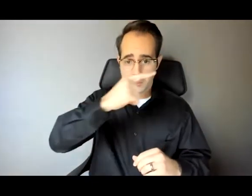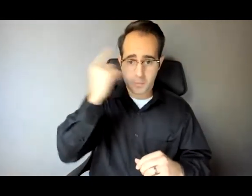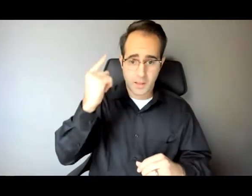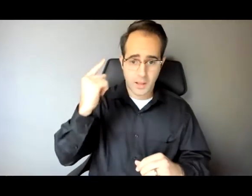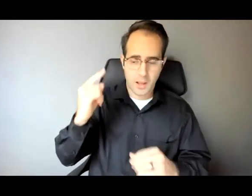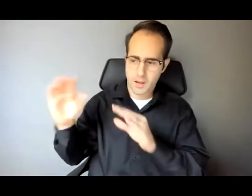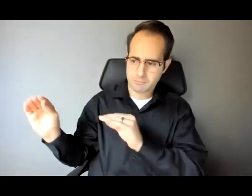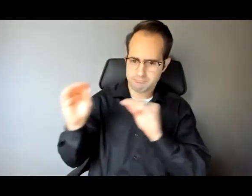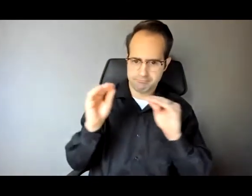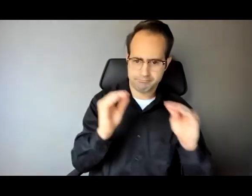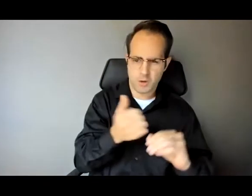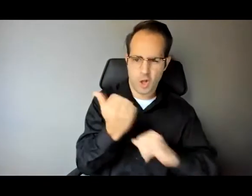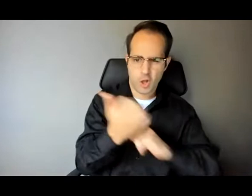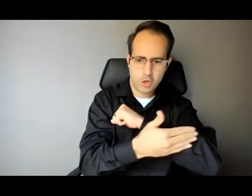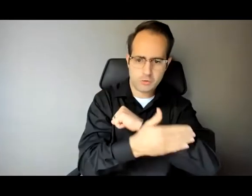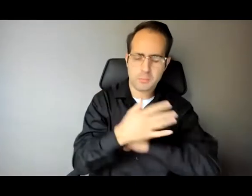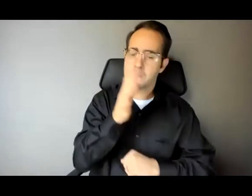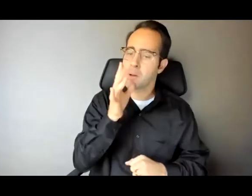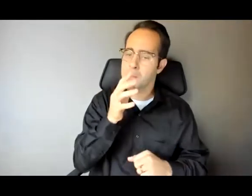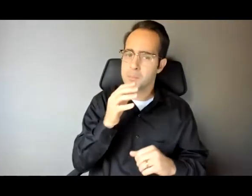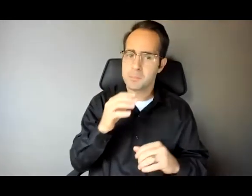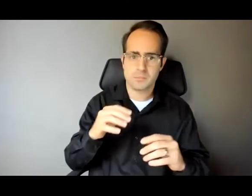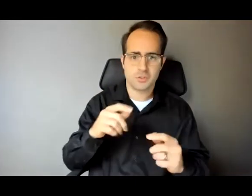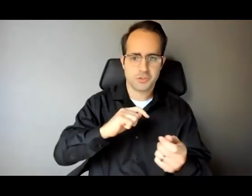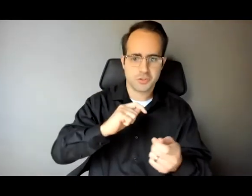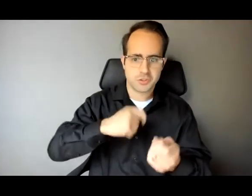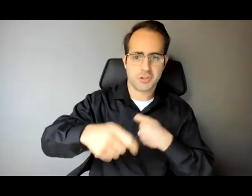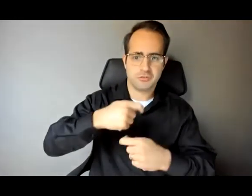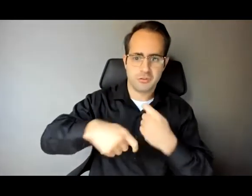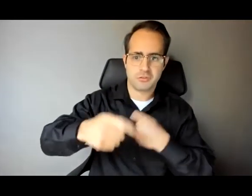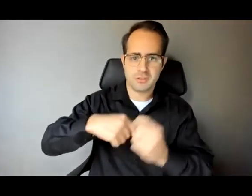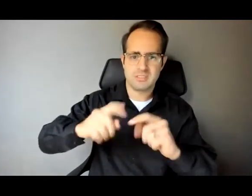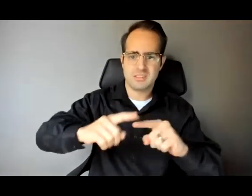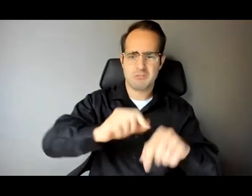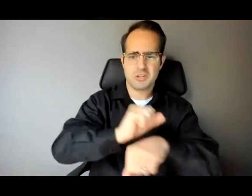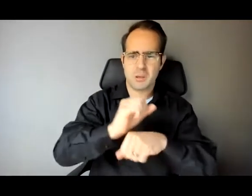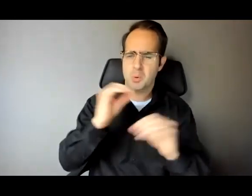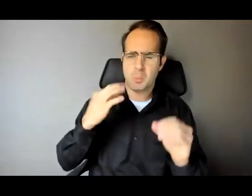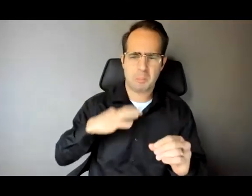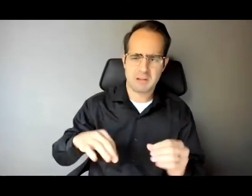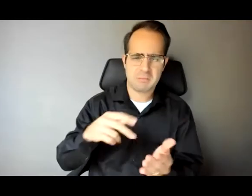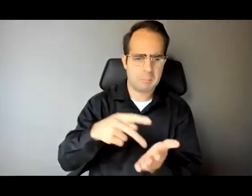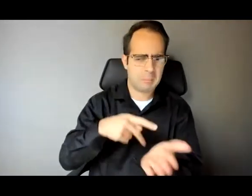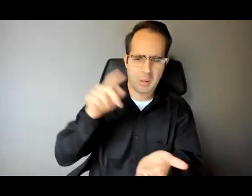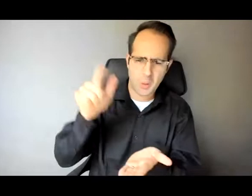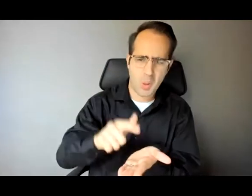high-turnover, no-fringe benefits jobs, mostly cleaning the homes of wealthy white people on the Upper West and Upper